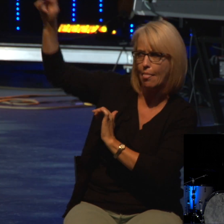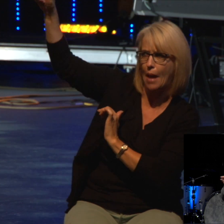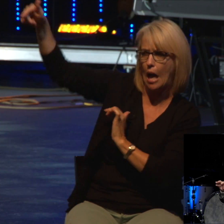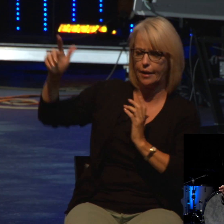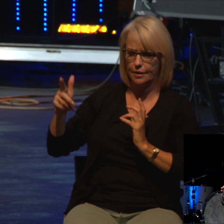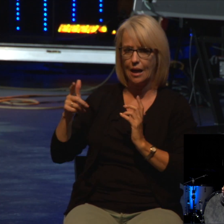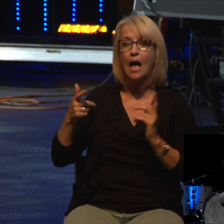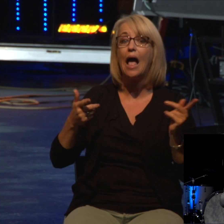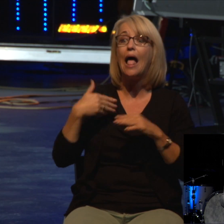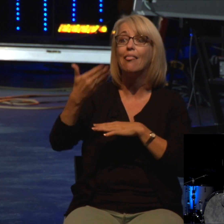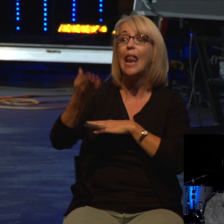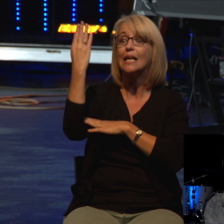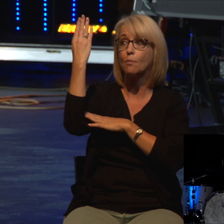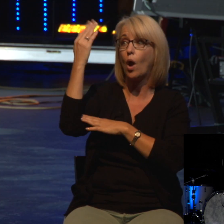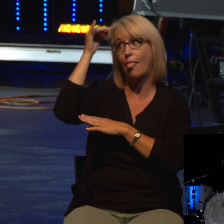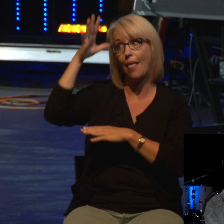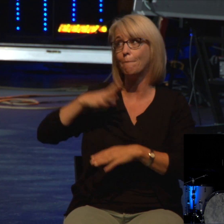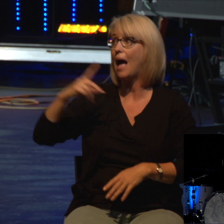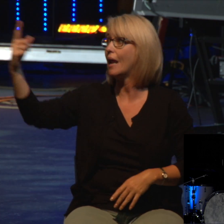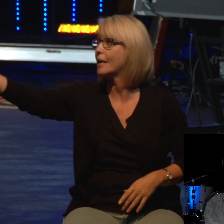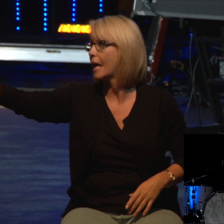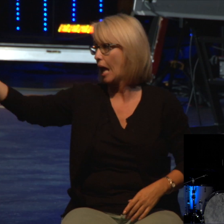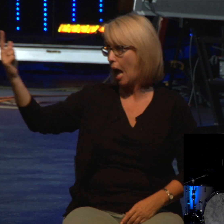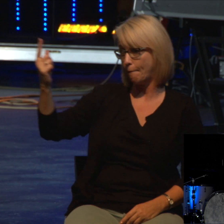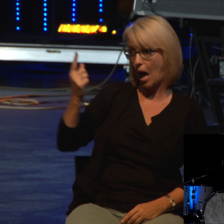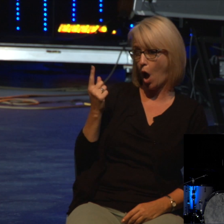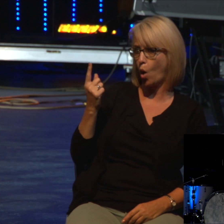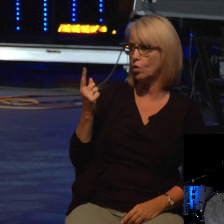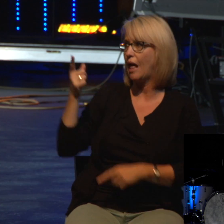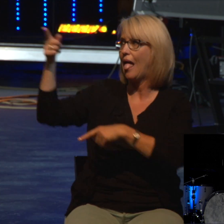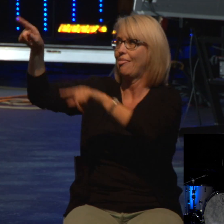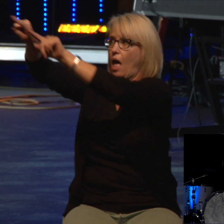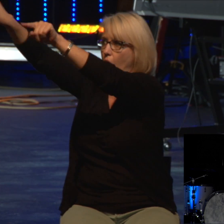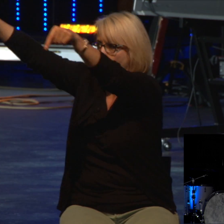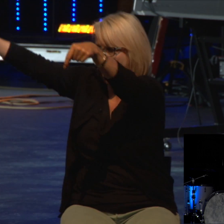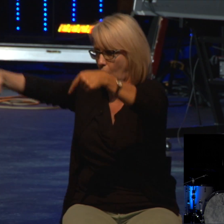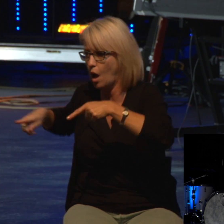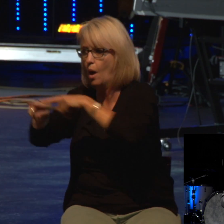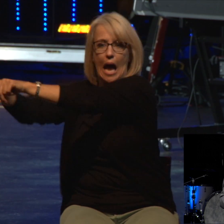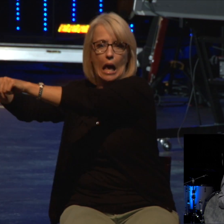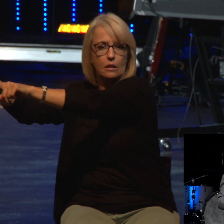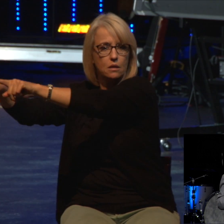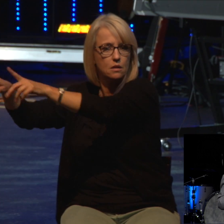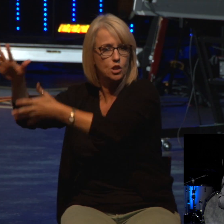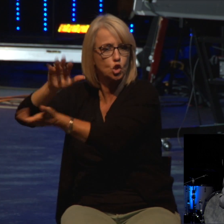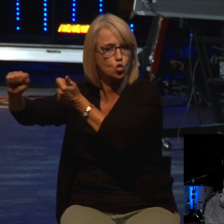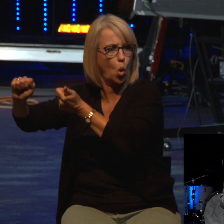of the city will come out the men in the ambush can come in and they can destroy the city. They did